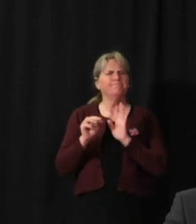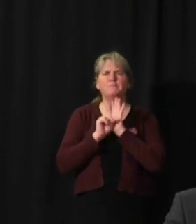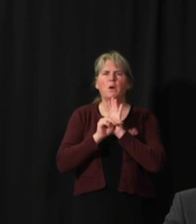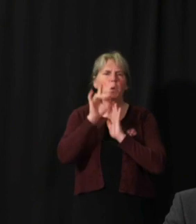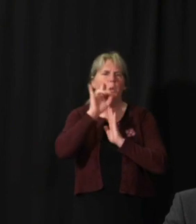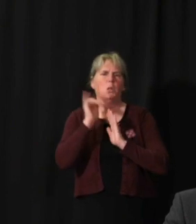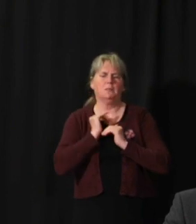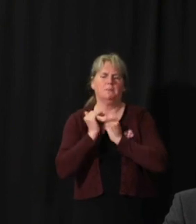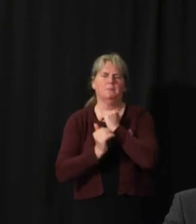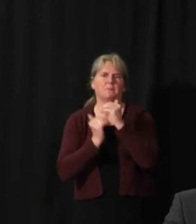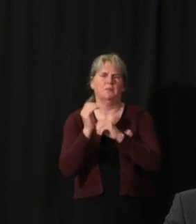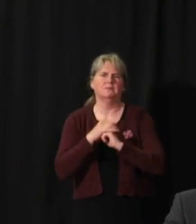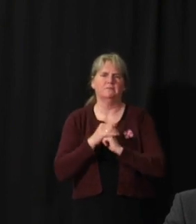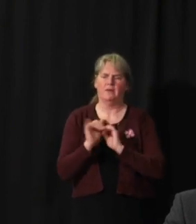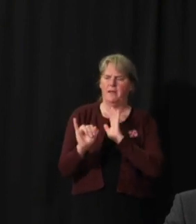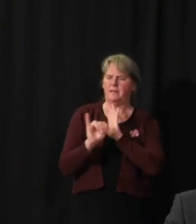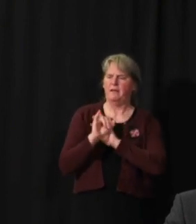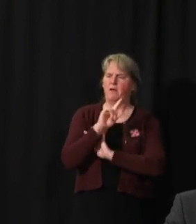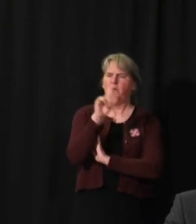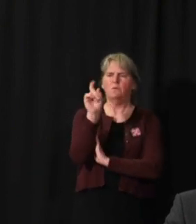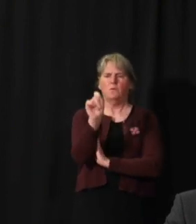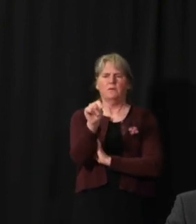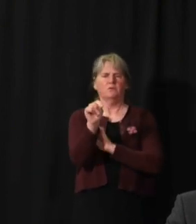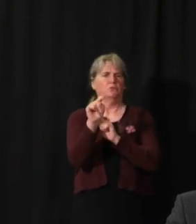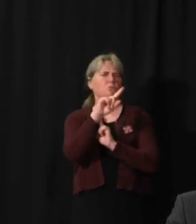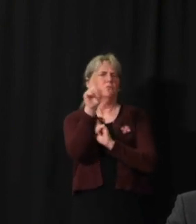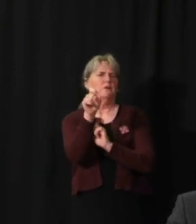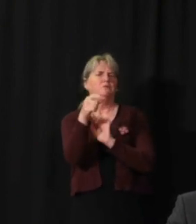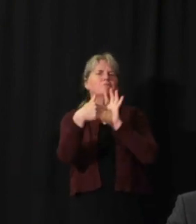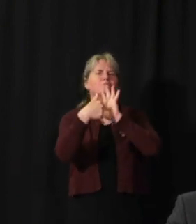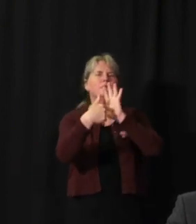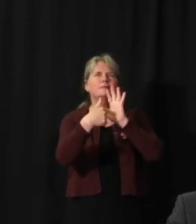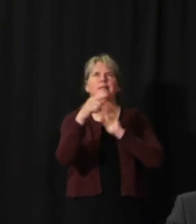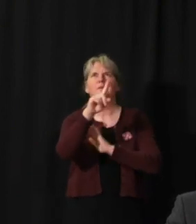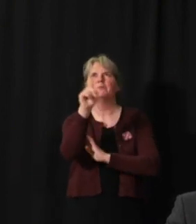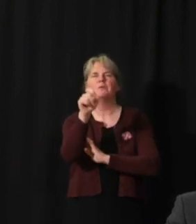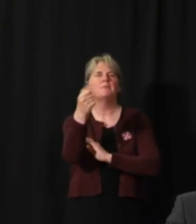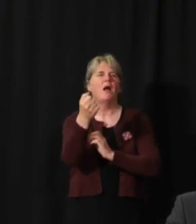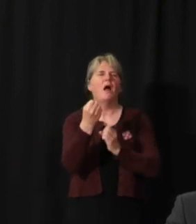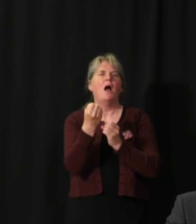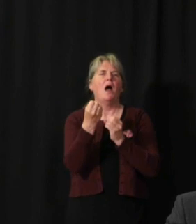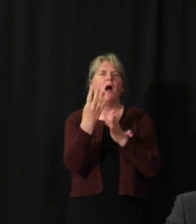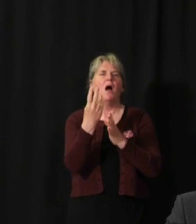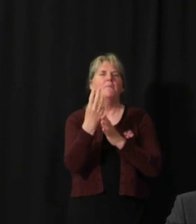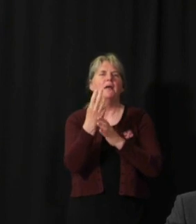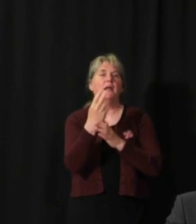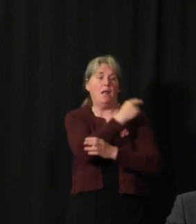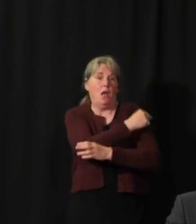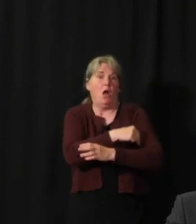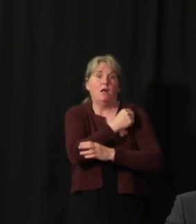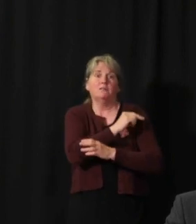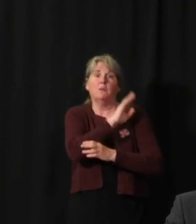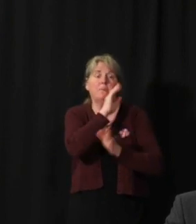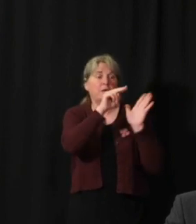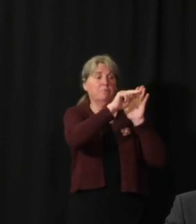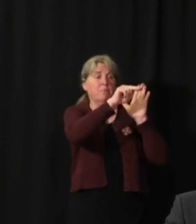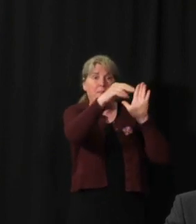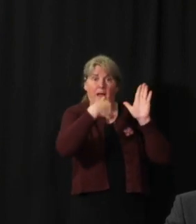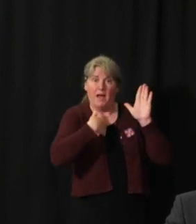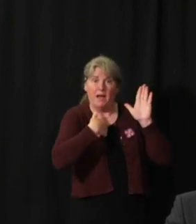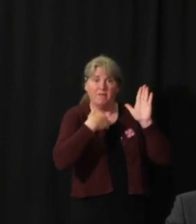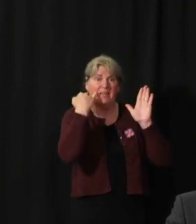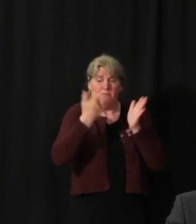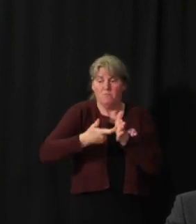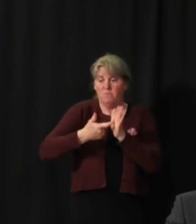identifying a question. And that question might be something like, many hospital beds will we need in case of an